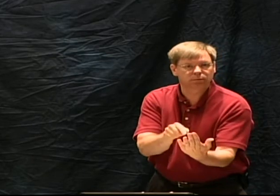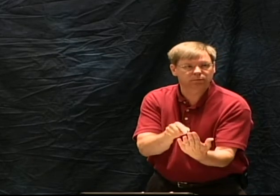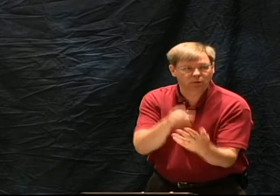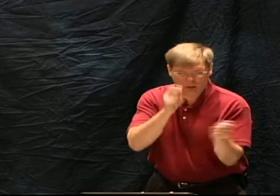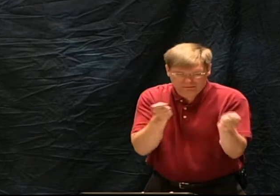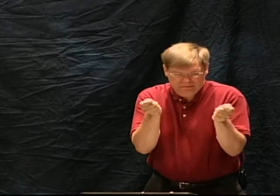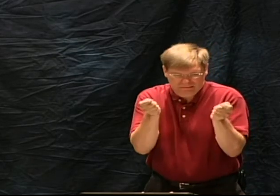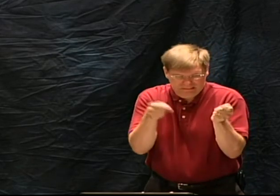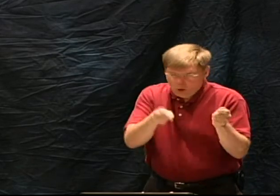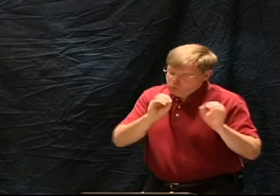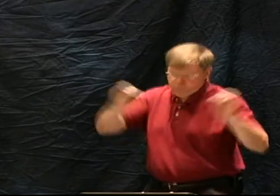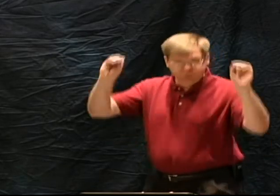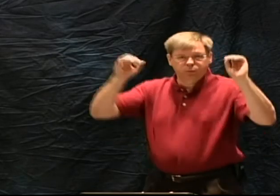added to in any way